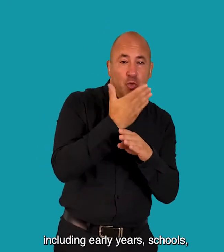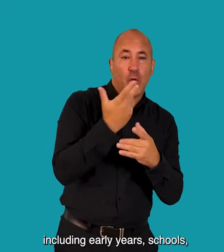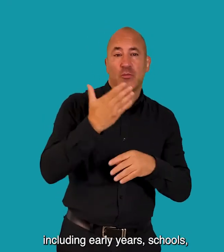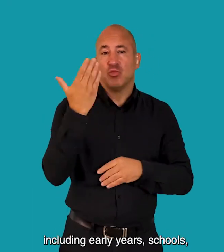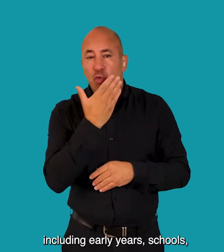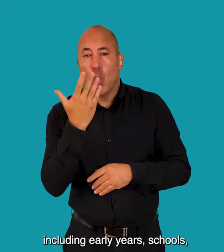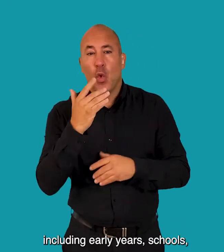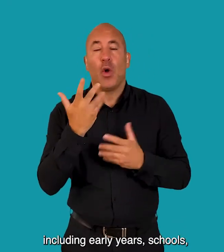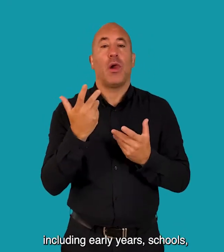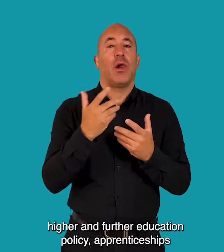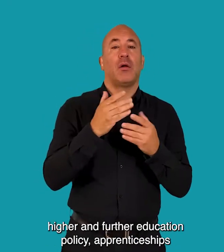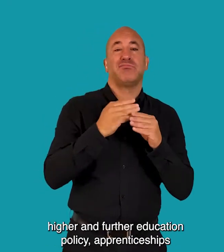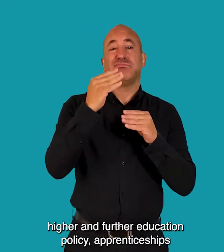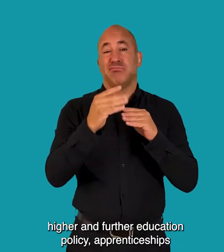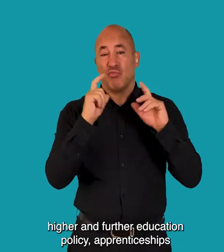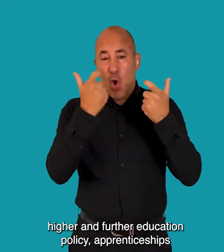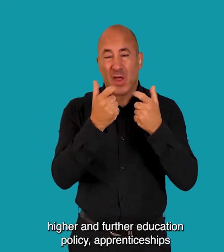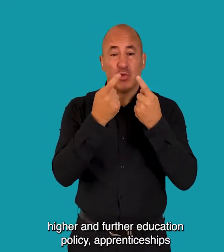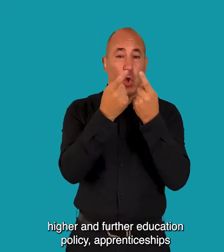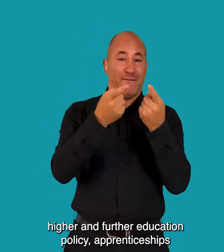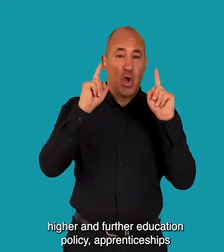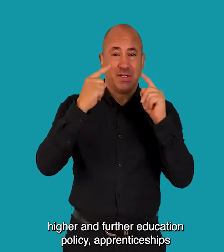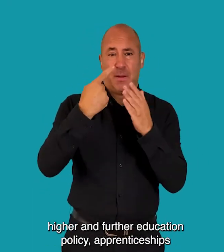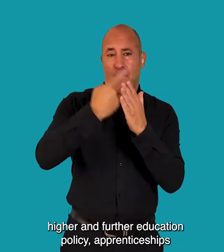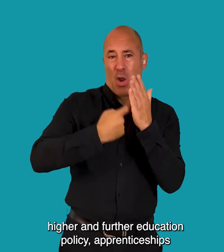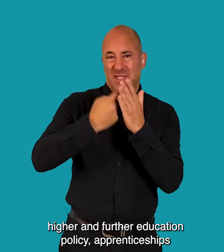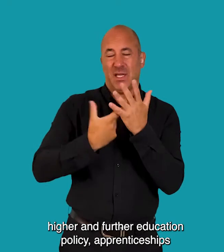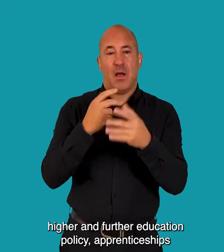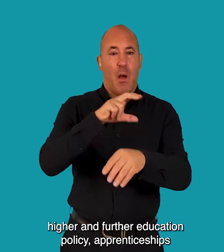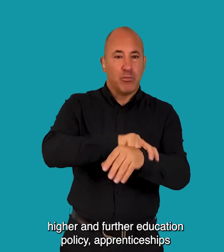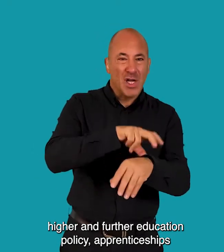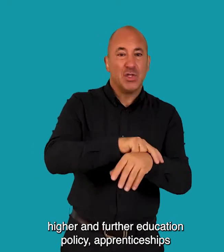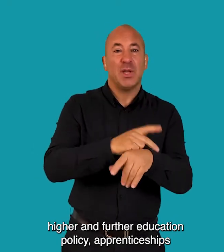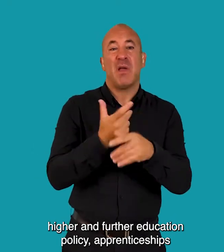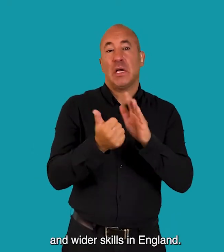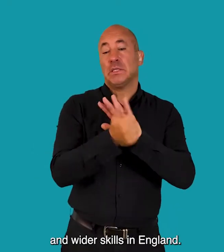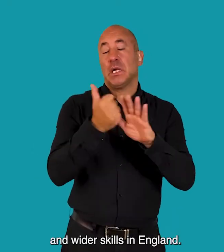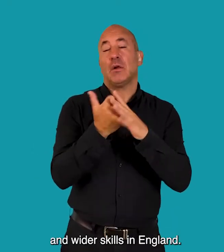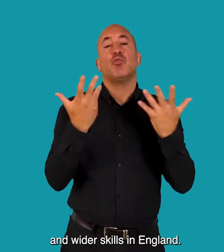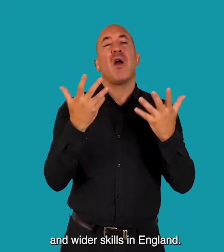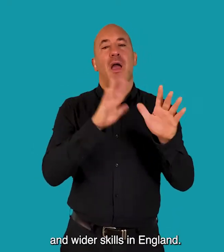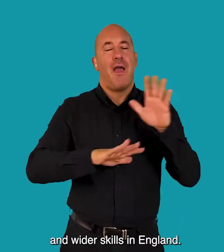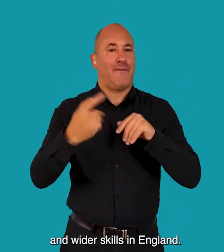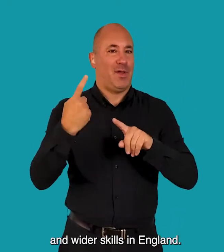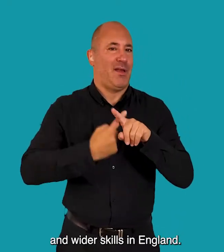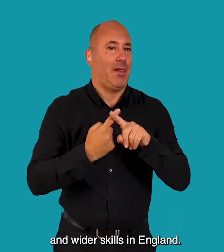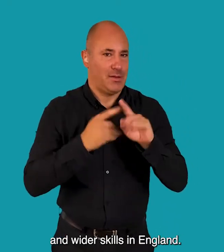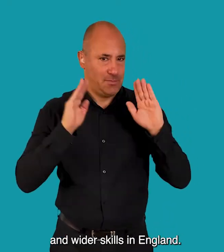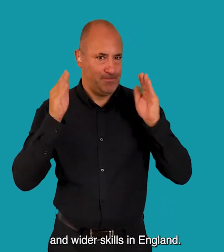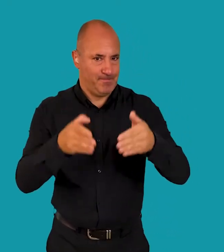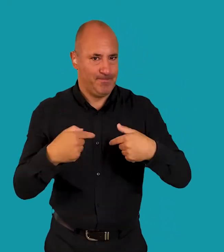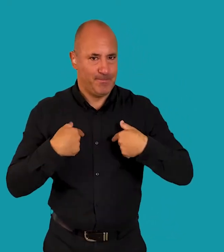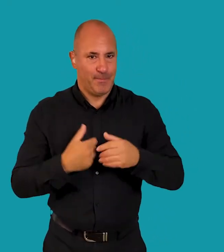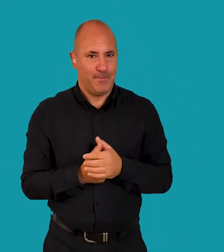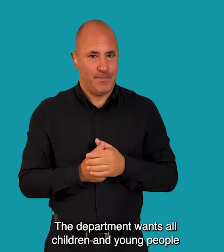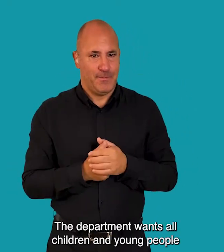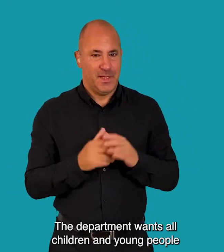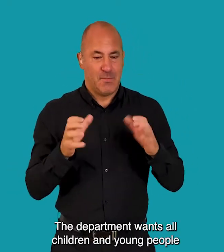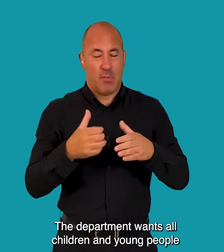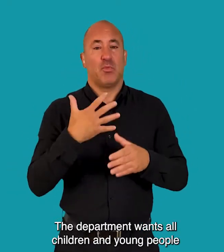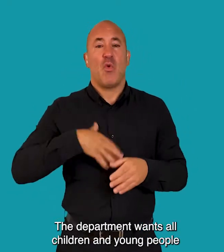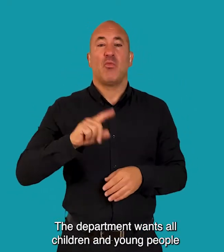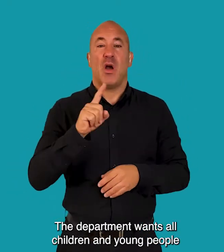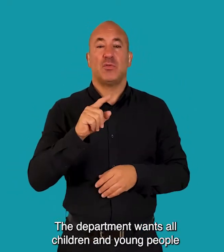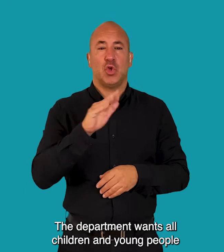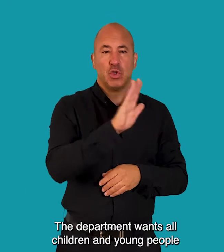years, schools, higher and further education policy, apprenticeships and wider skills in England The